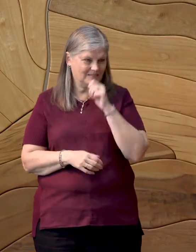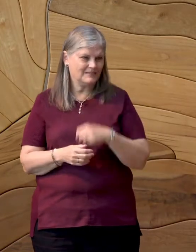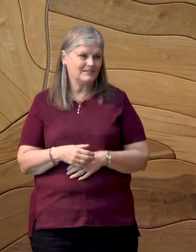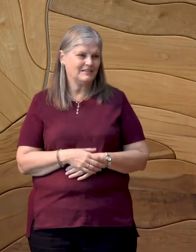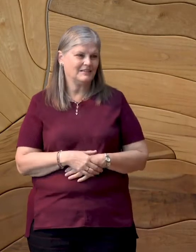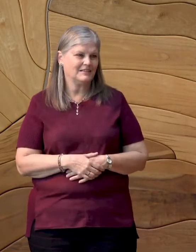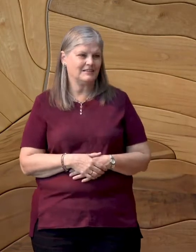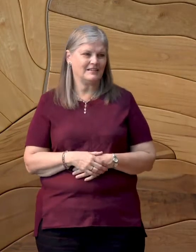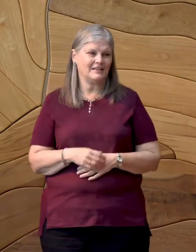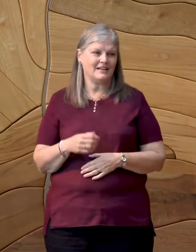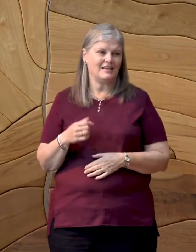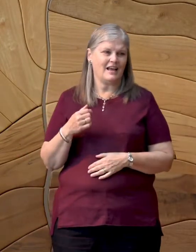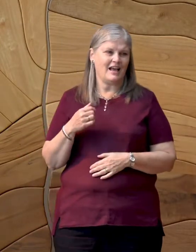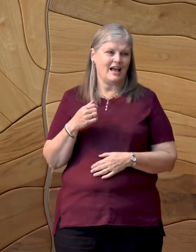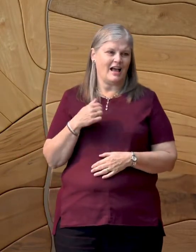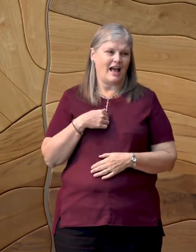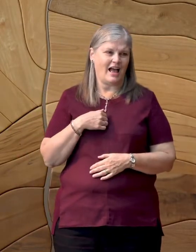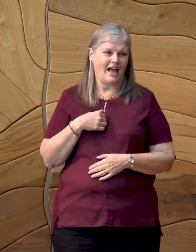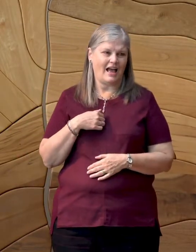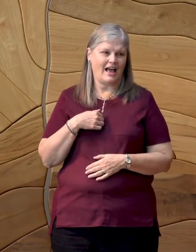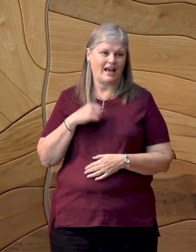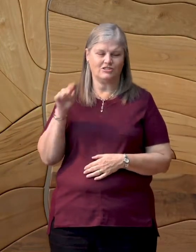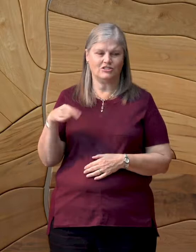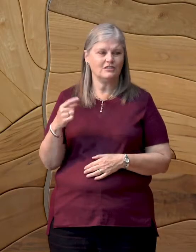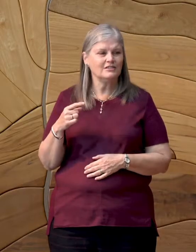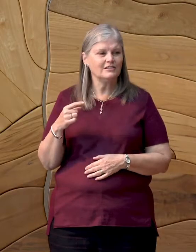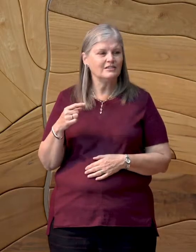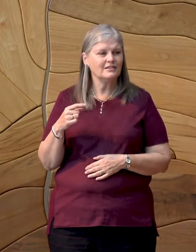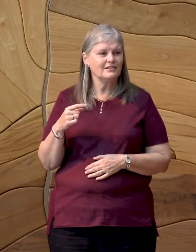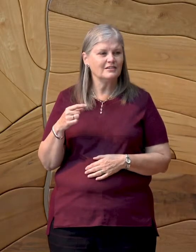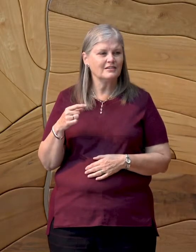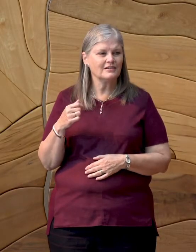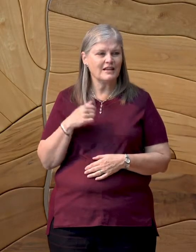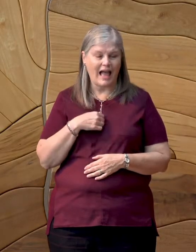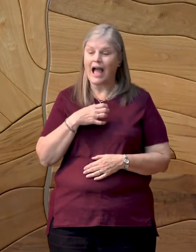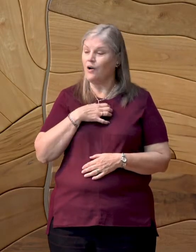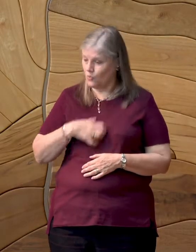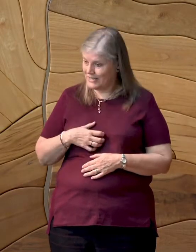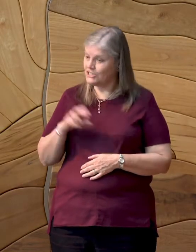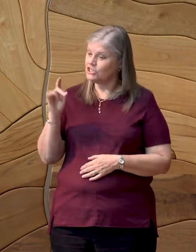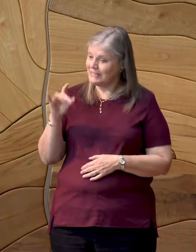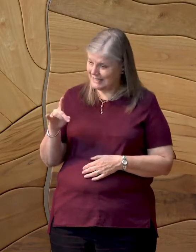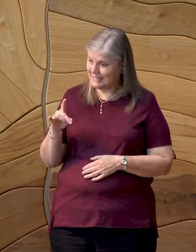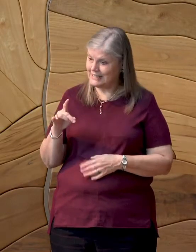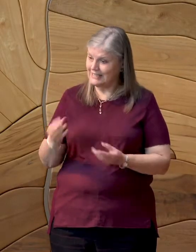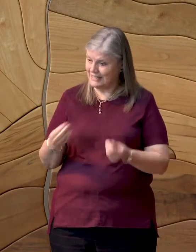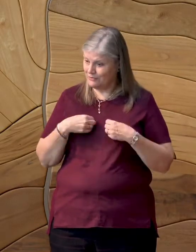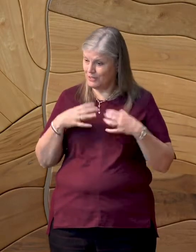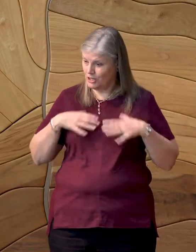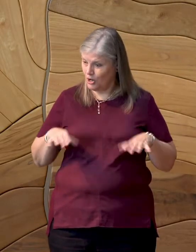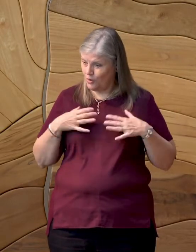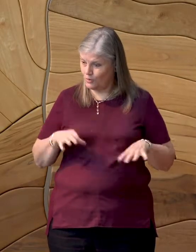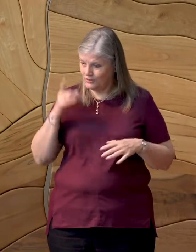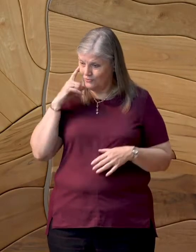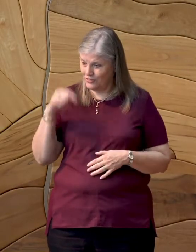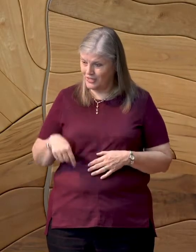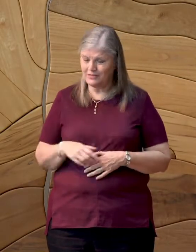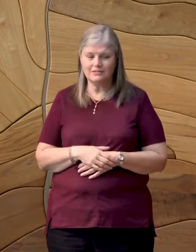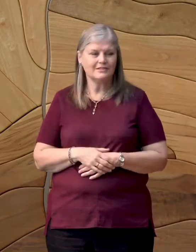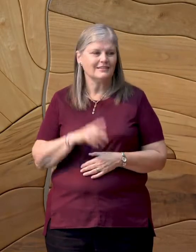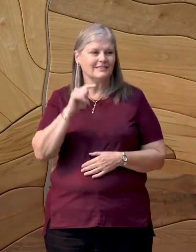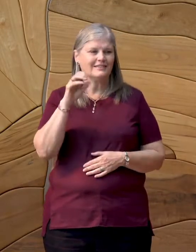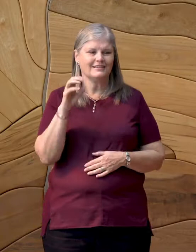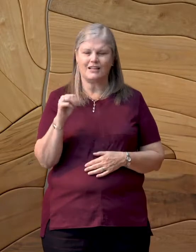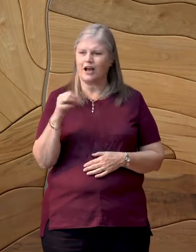I wish to say it. What was that? I wish to say it. Yeah, yeah, and Tom, that